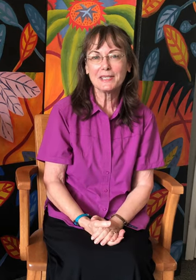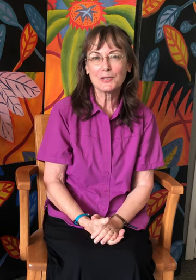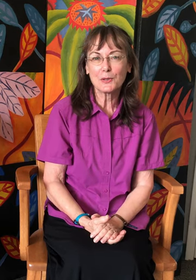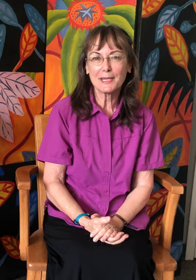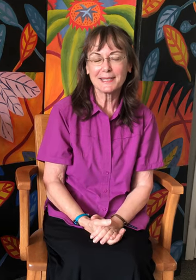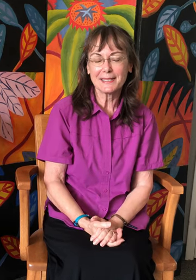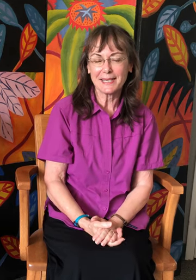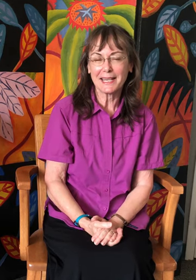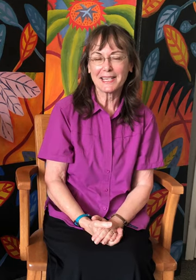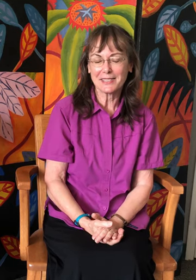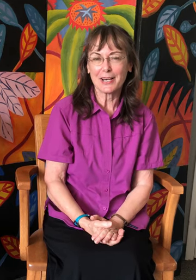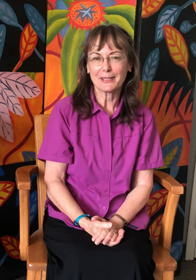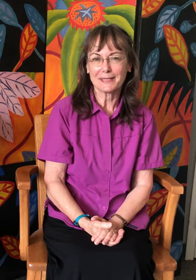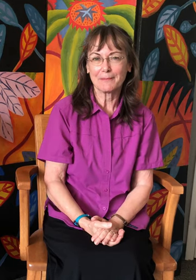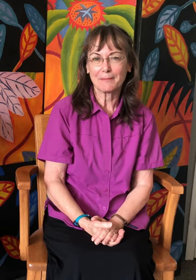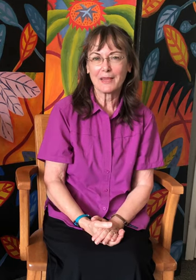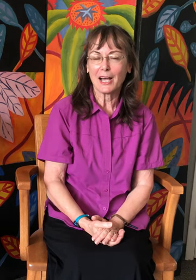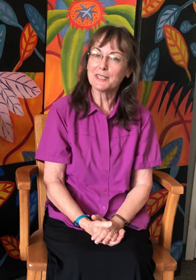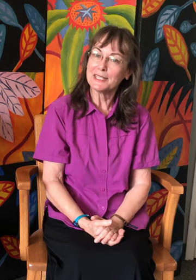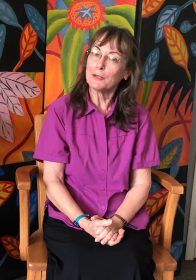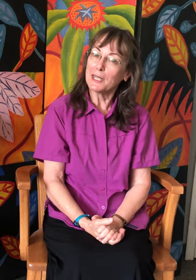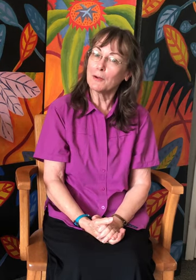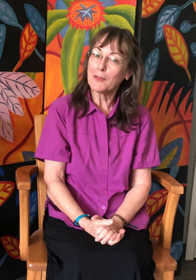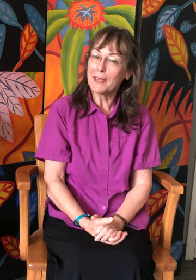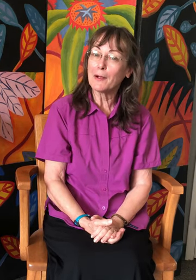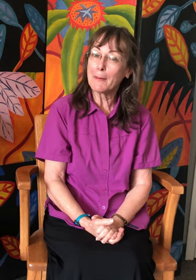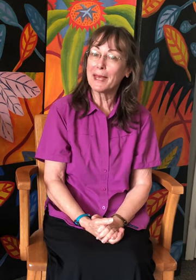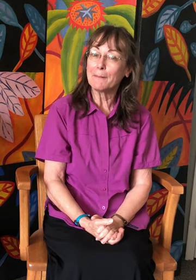stories and singing songs. I'll see you here or there I bet.